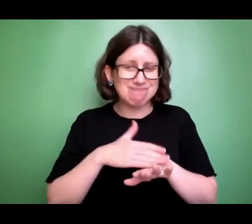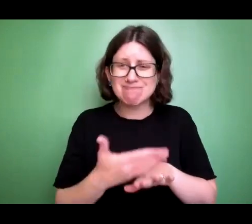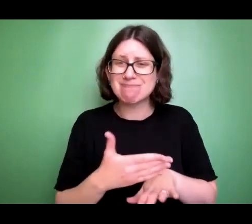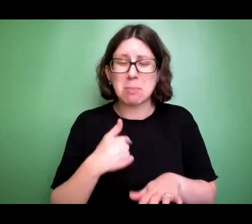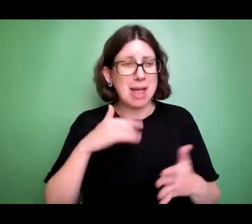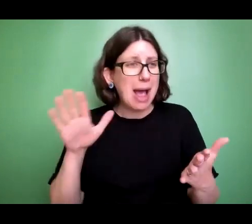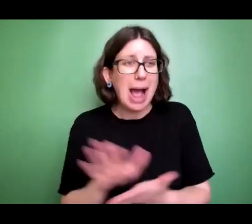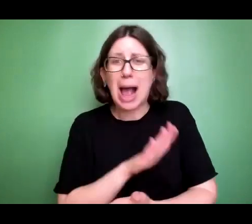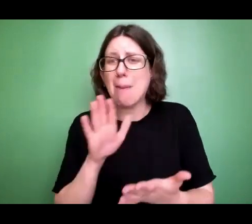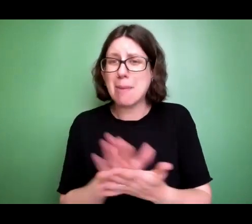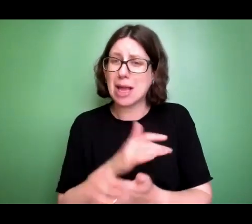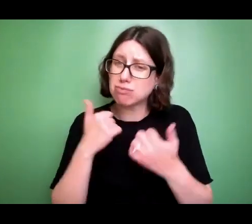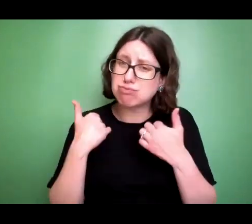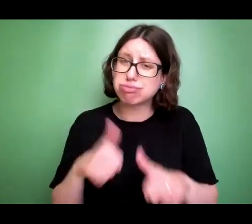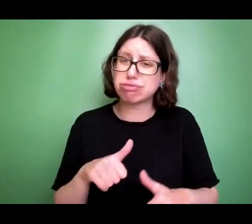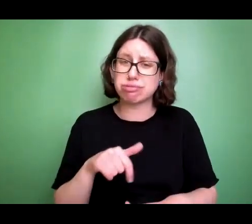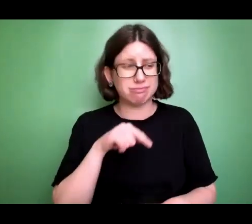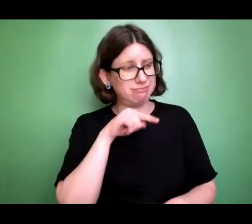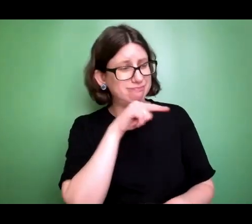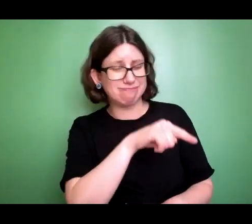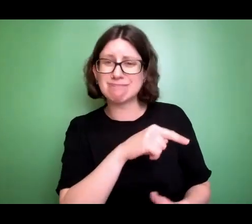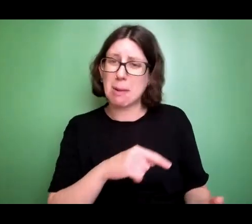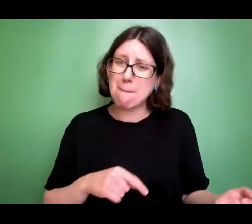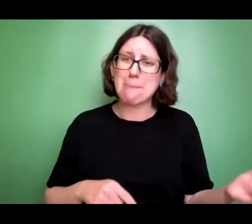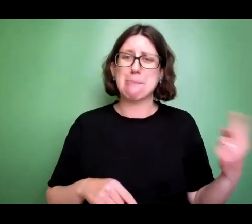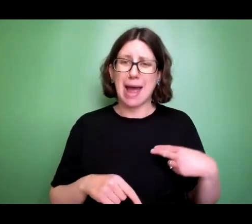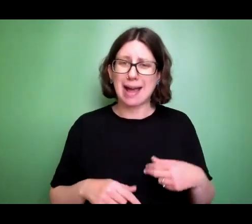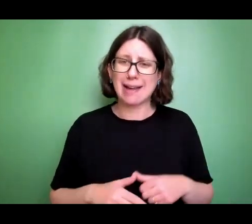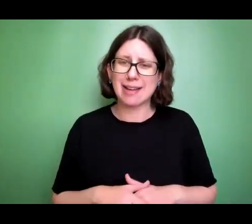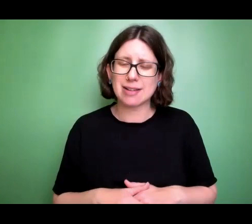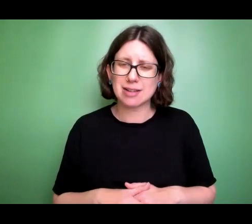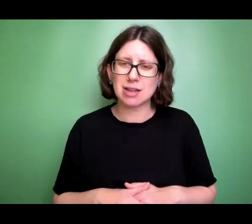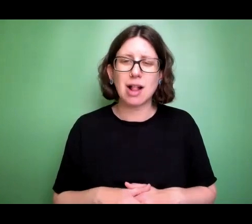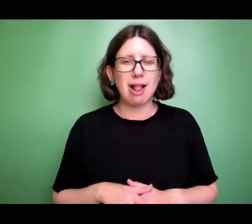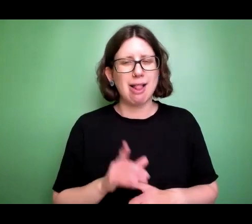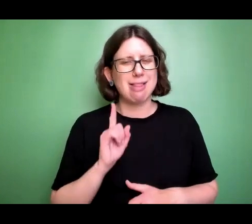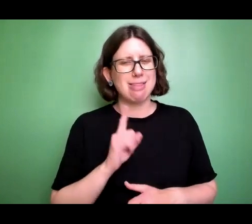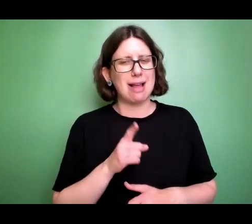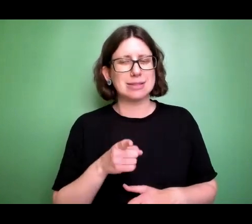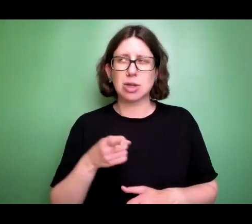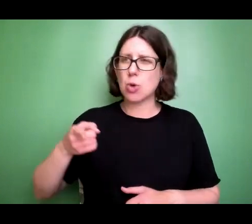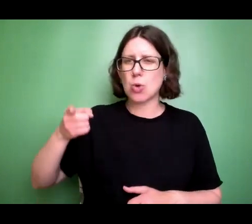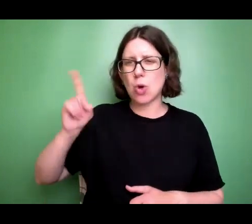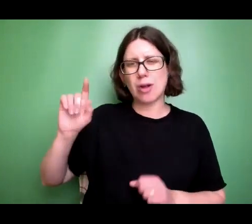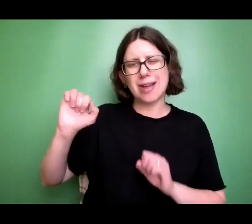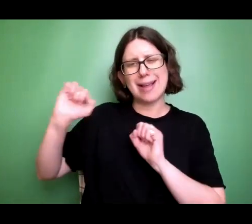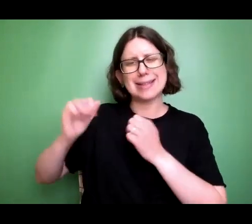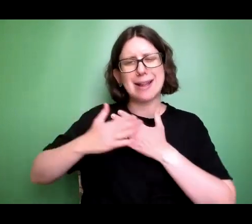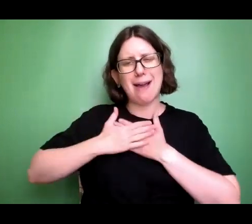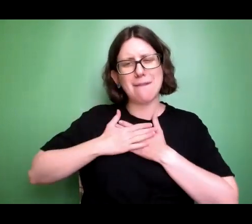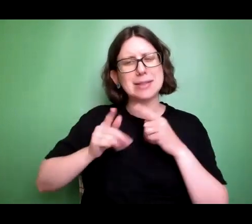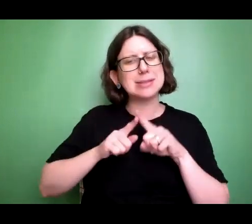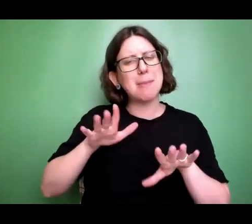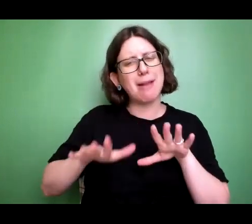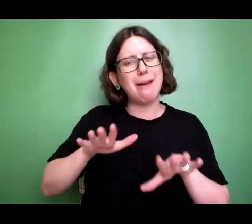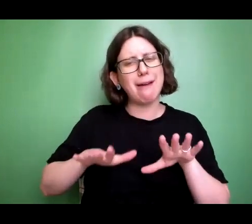And I know that this is a relationship between me and Mango. But in some ways, I think this is the kind of love that God has for you and me. The way that He's